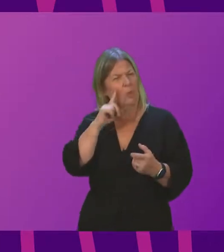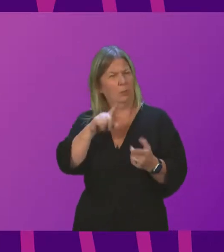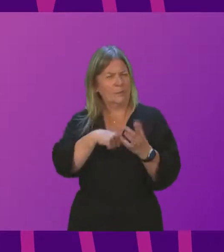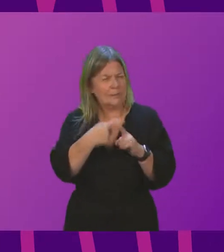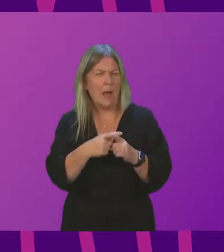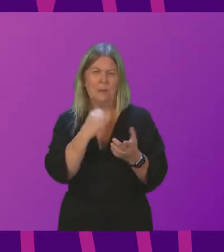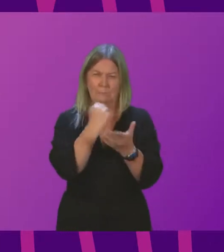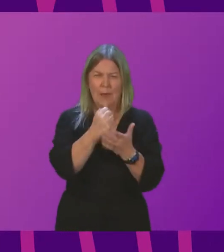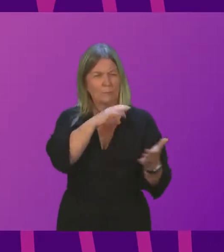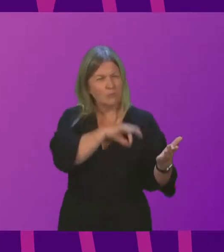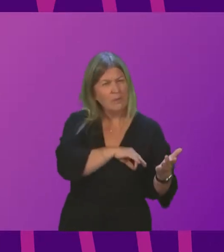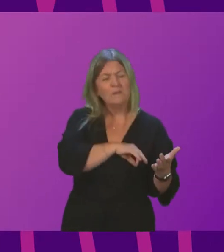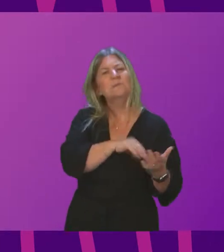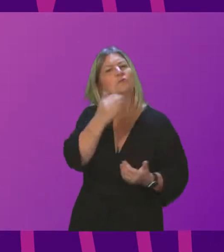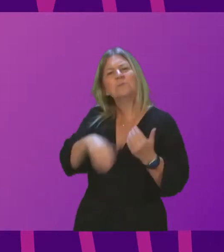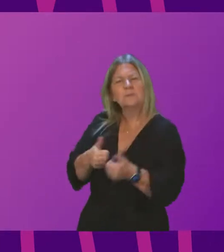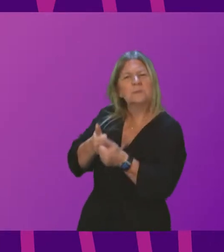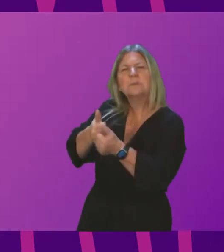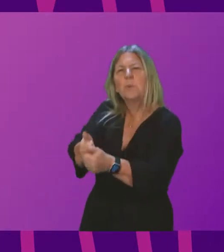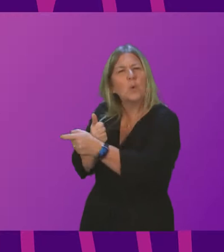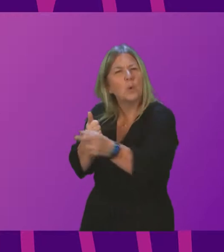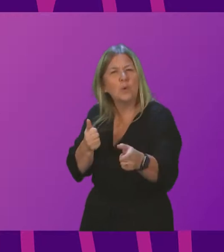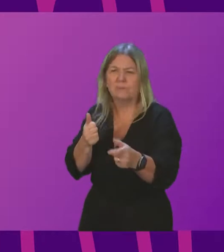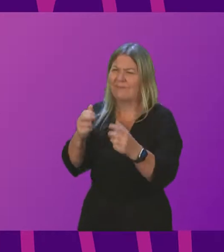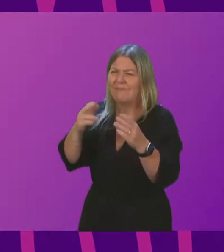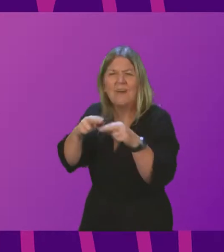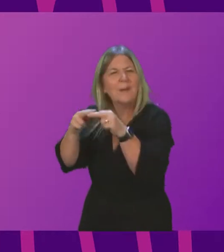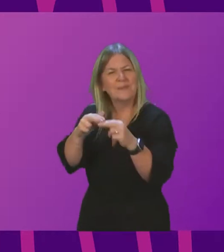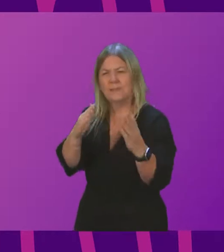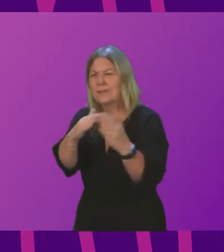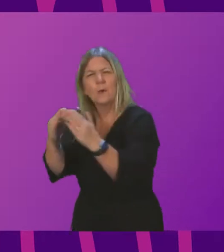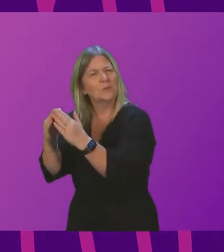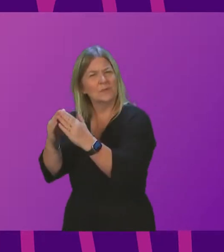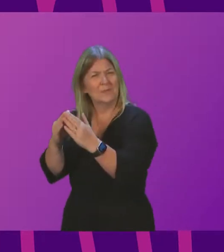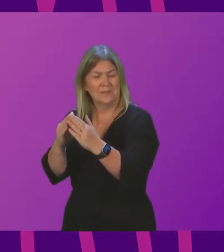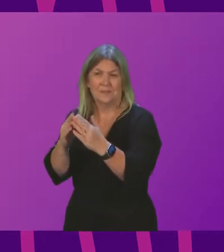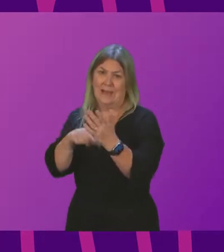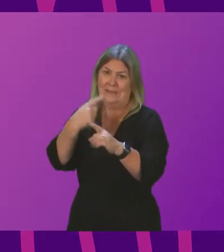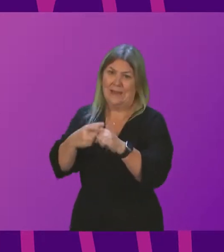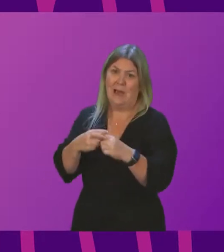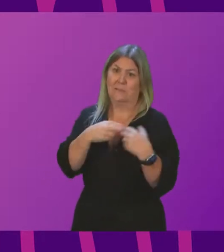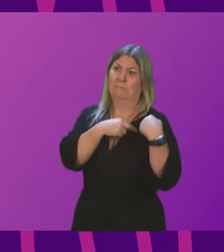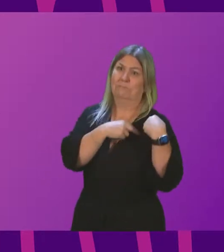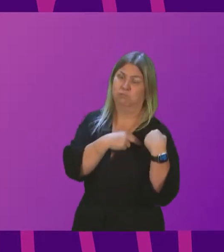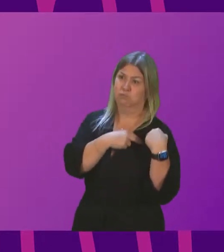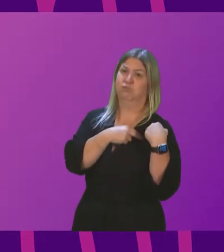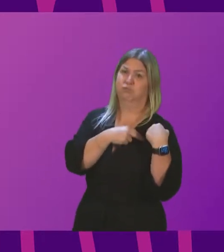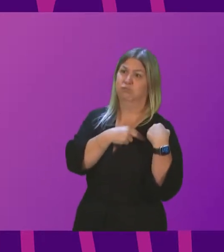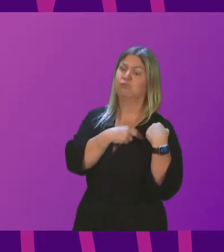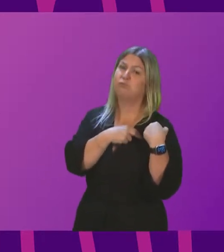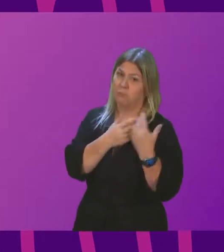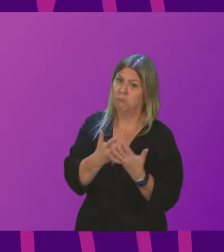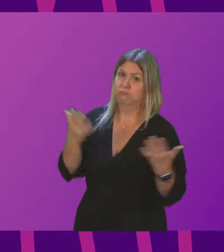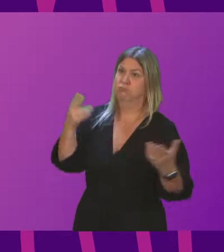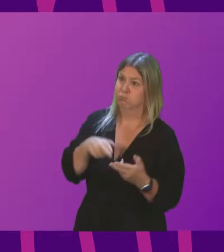help households already struggling with rising prices on food and fuel. The tax burden is now at its greatest since the 1950s with national insurance contributions raised